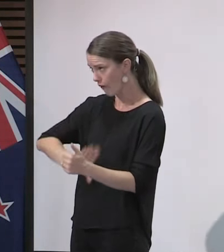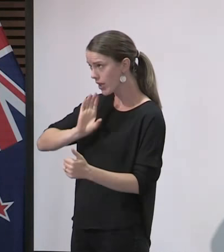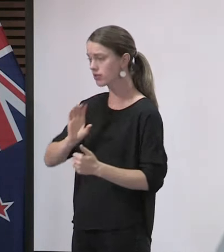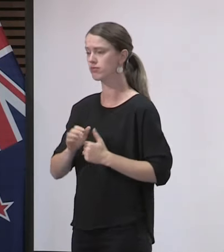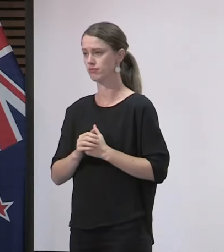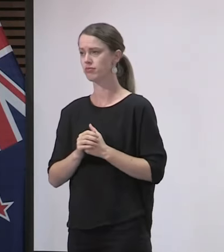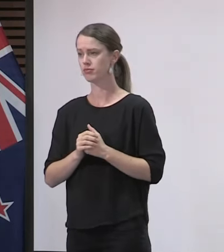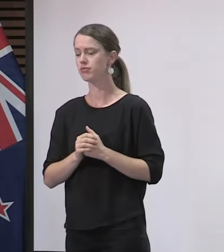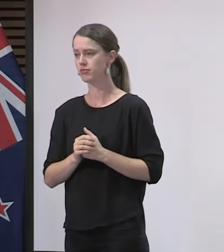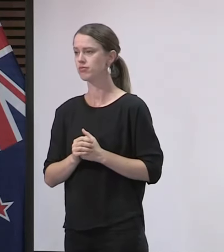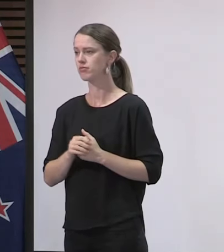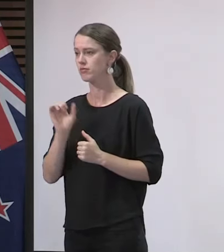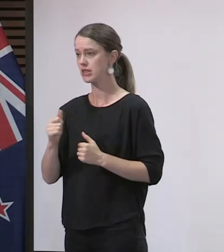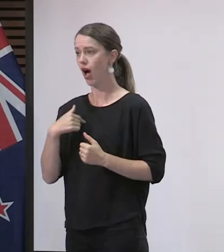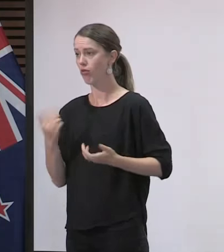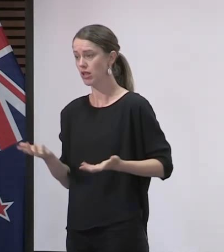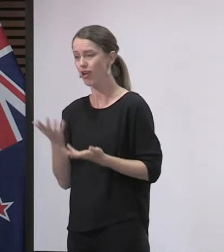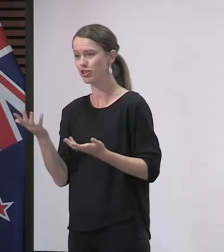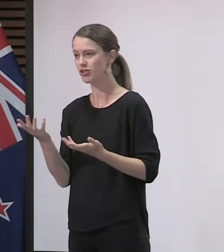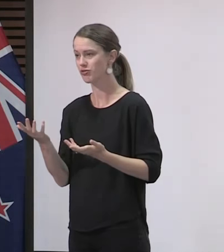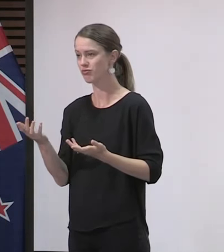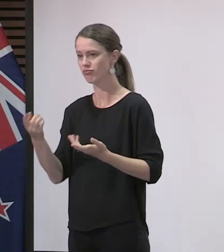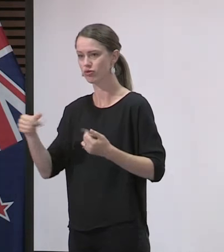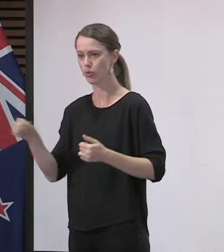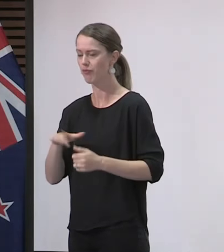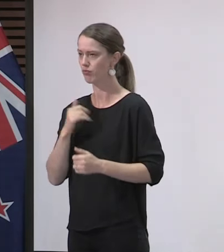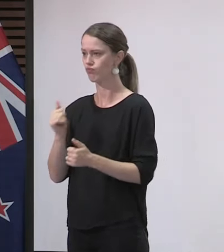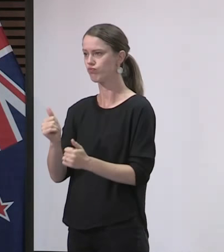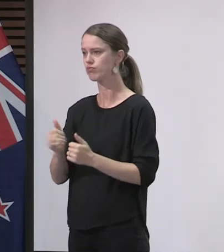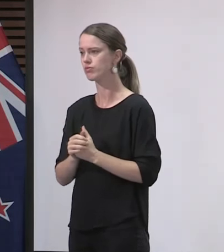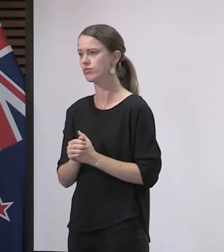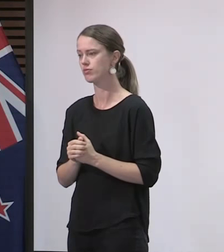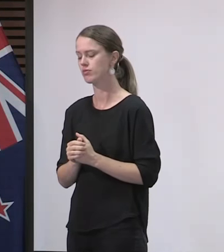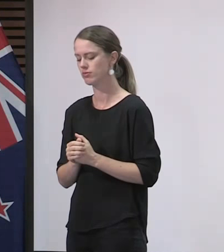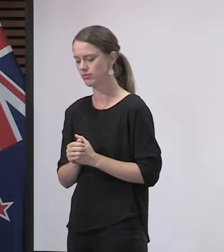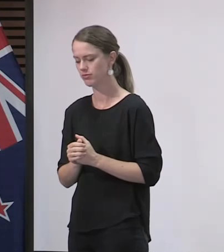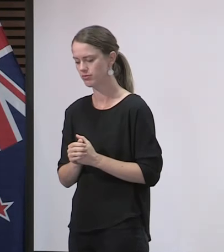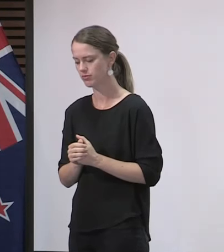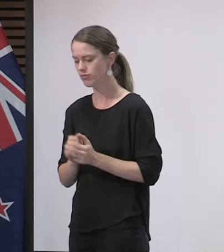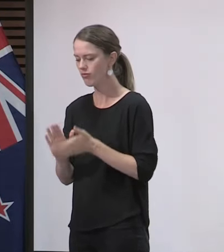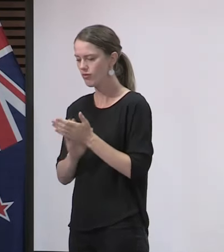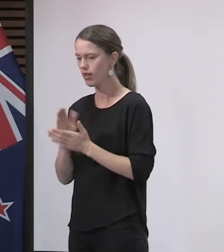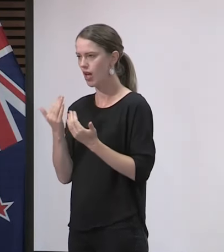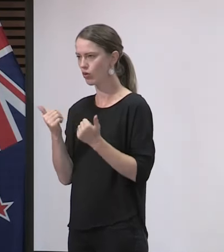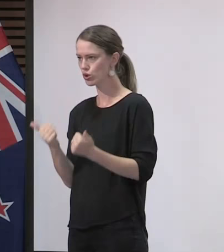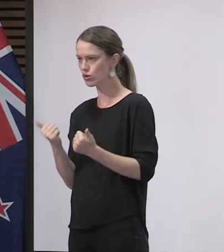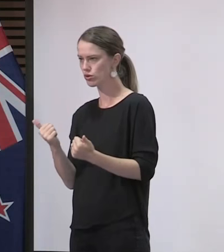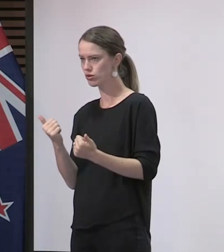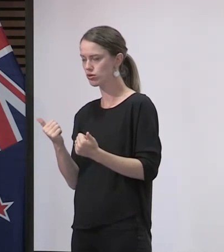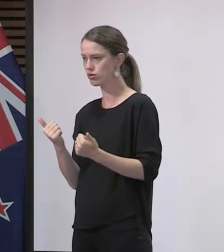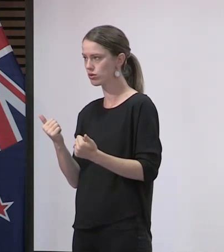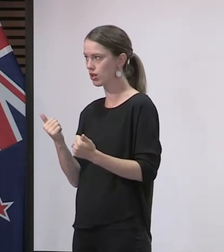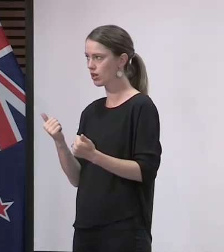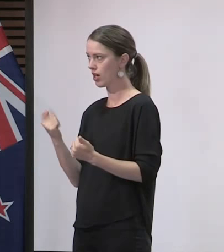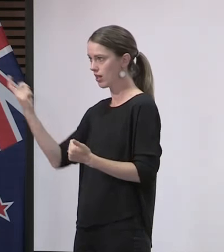I'm feeling encouraged, as we all should, by that. And I think that then means we're in a good position to provide advice to